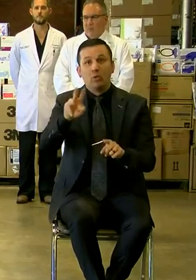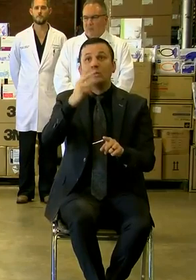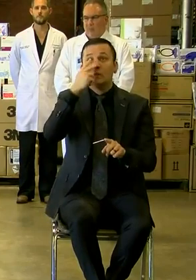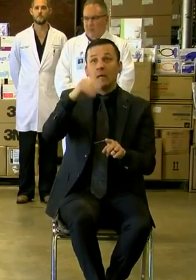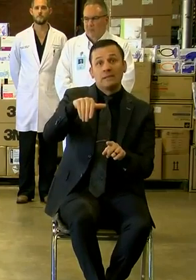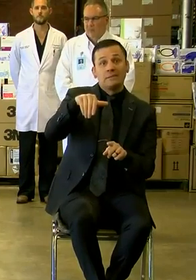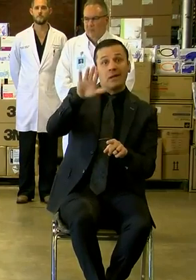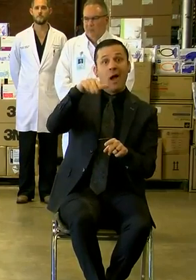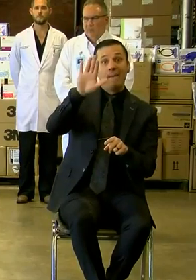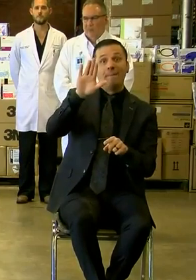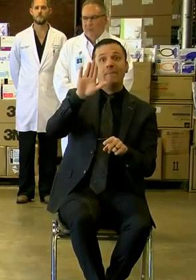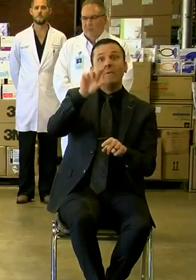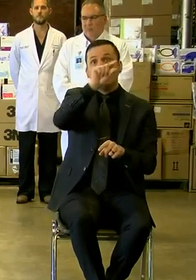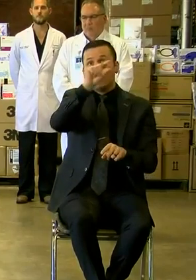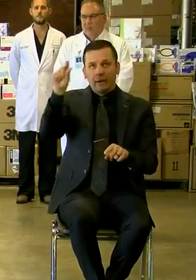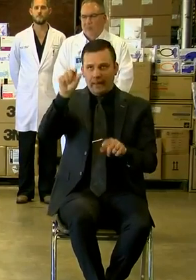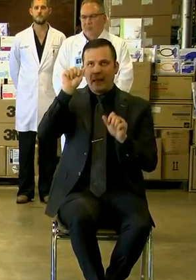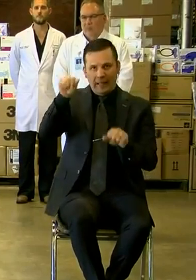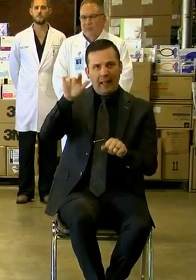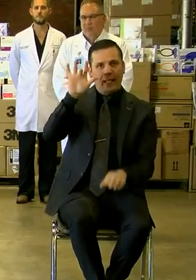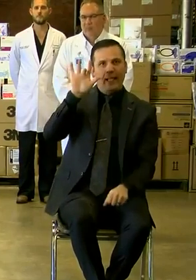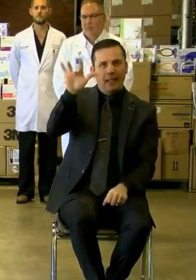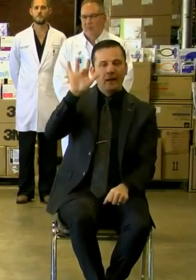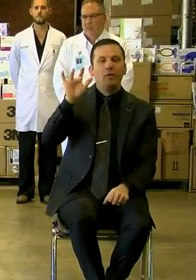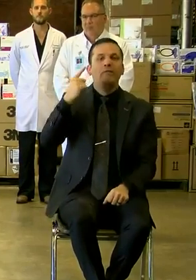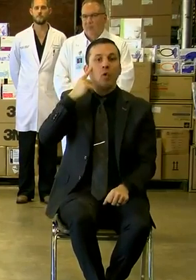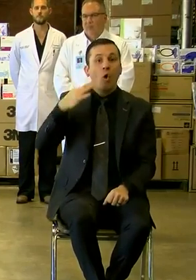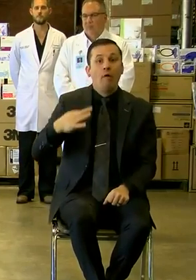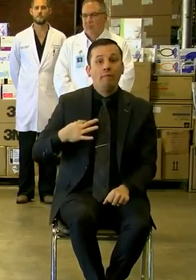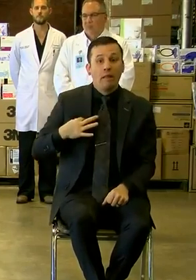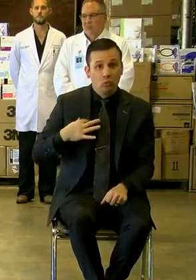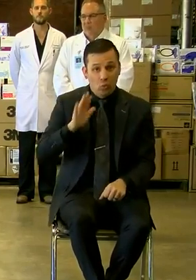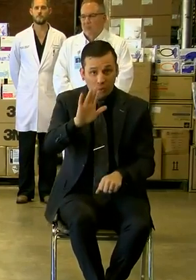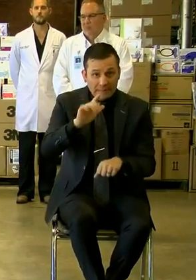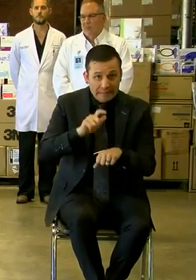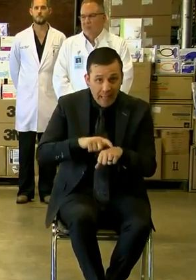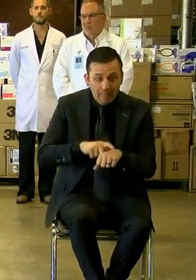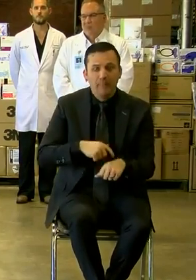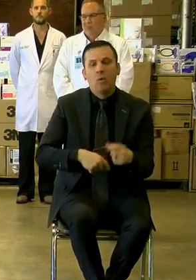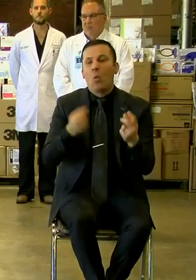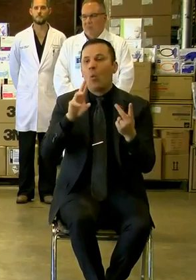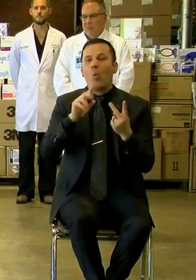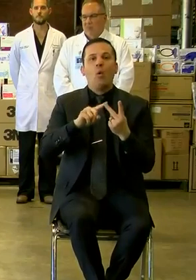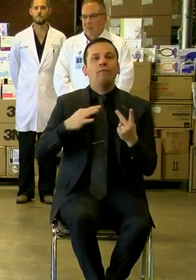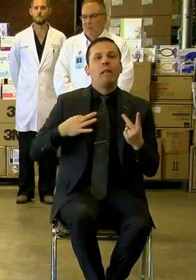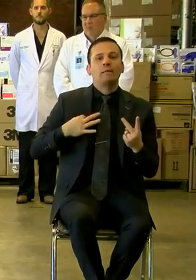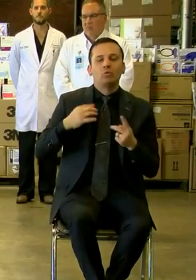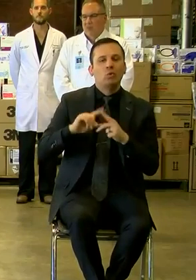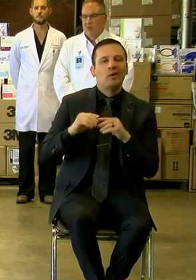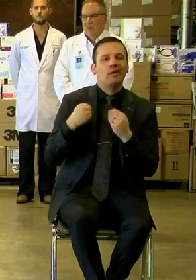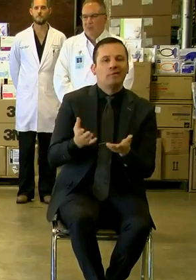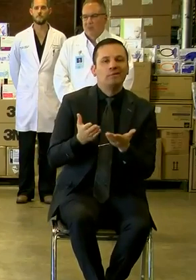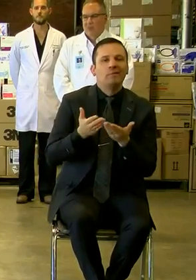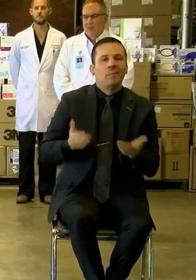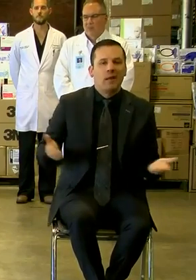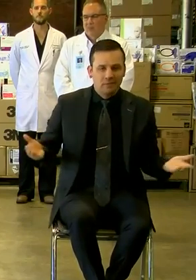the page a site that you can click on where you can either volunteer your time or volunteer to provide supplies.